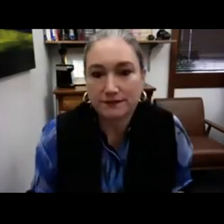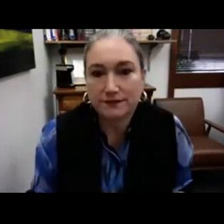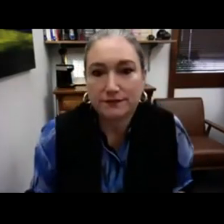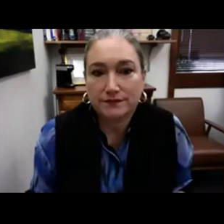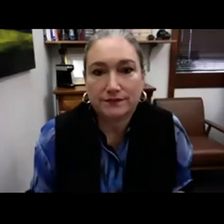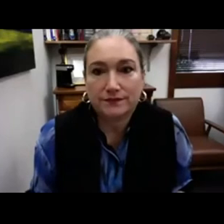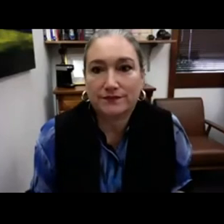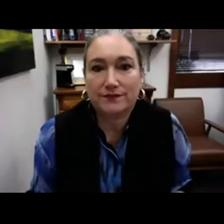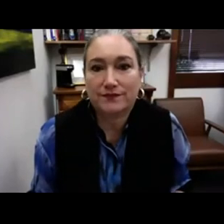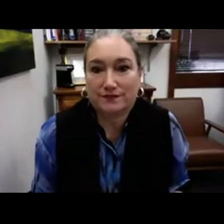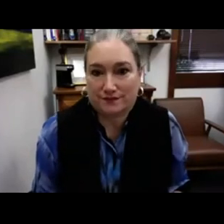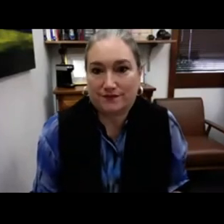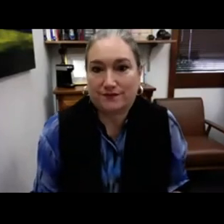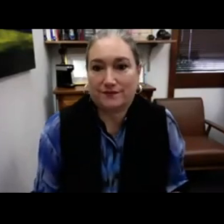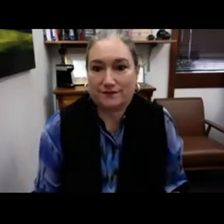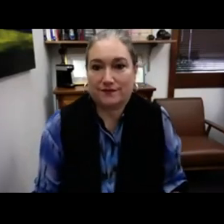not outside and free flowing.